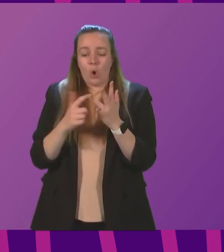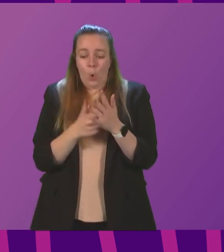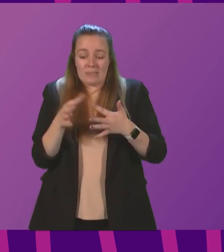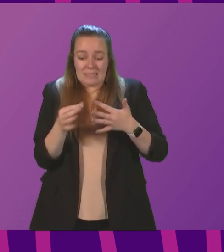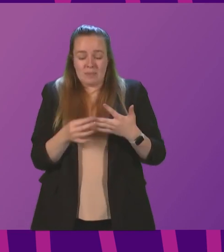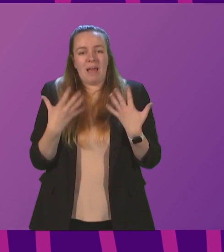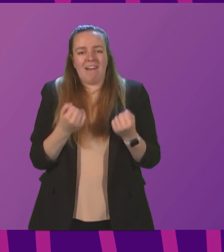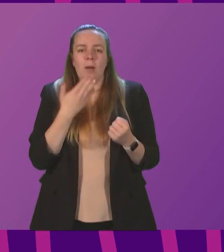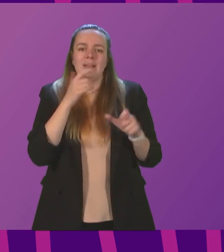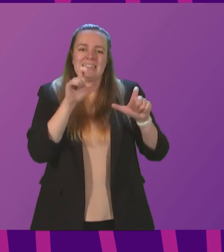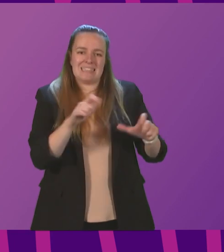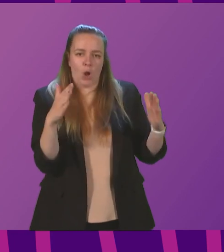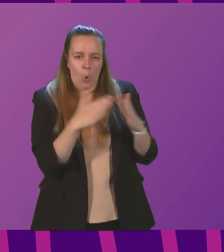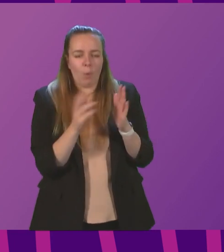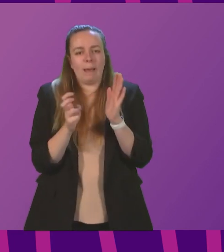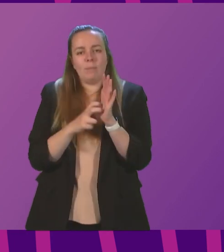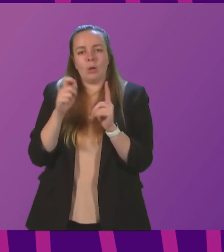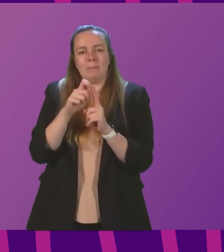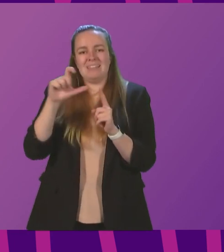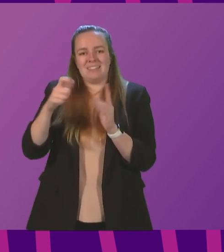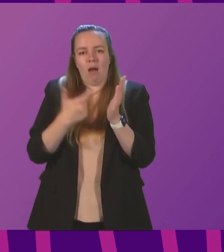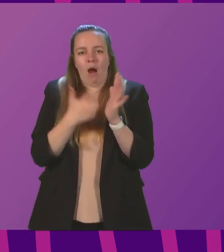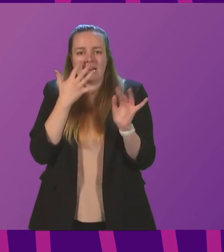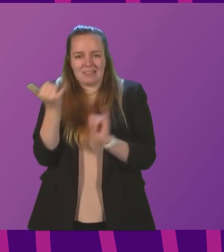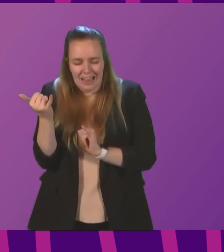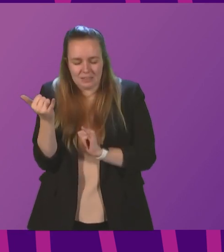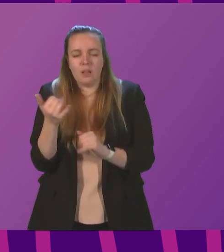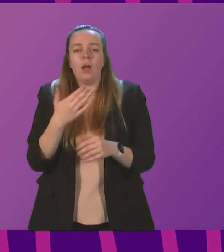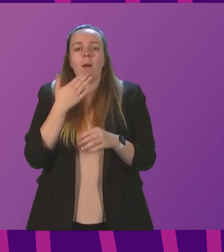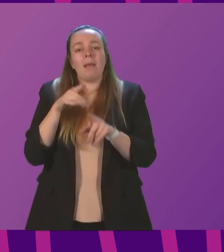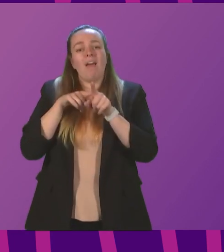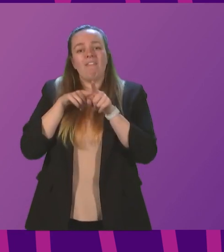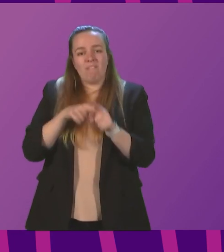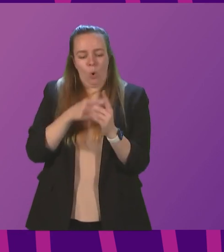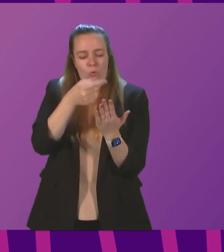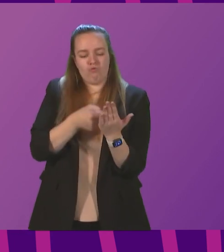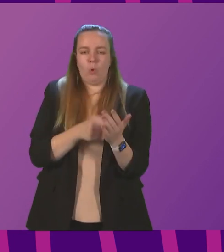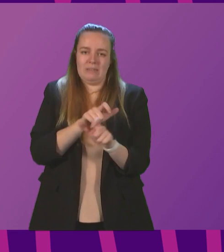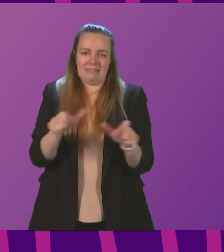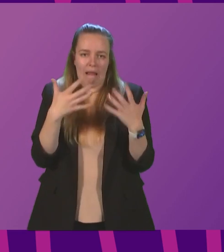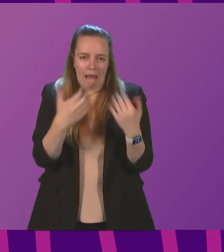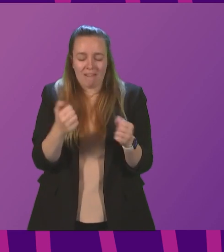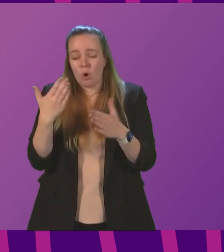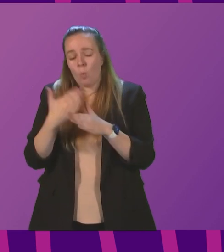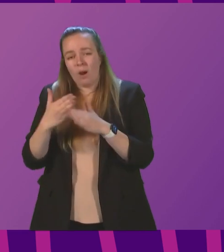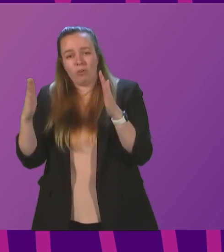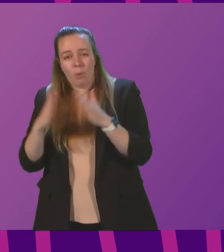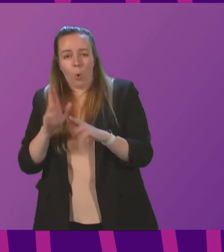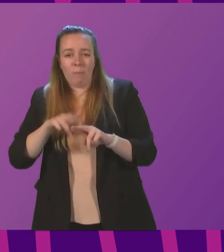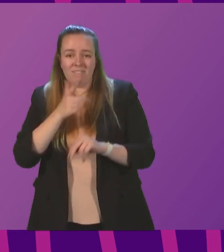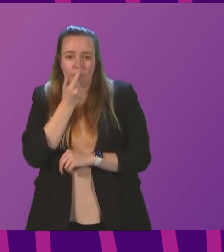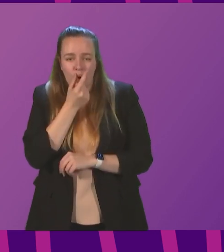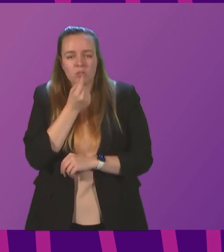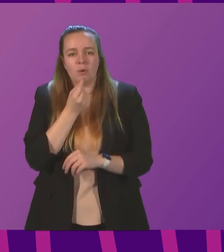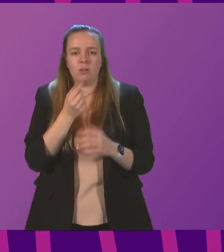virus, please self-isolate and book a PCR test. Third, please comply with the mitigation still in place. Work from home when that is possible.